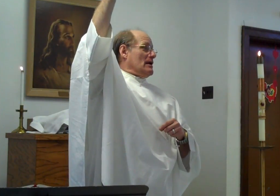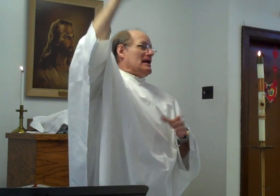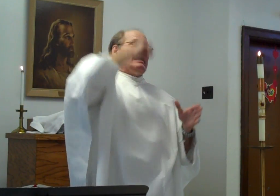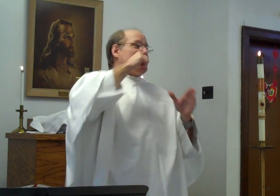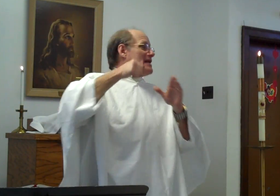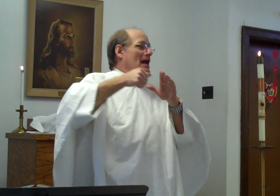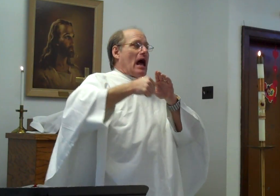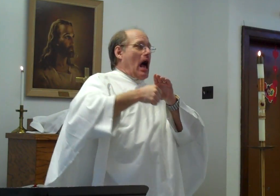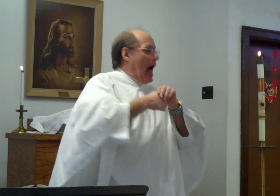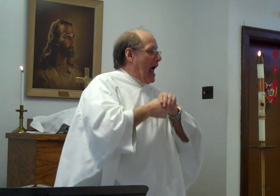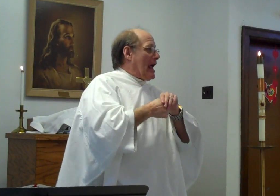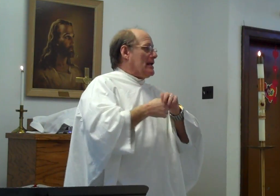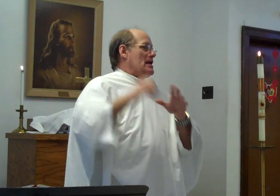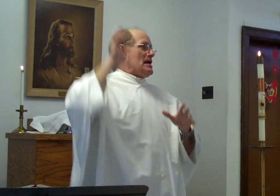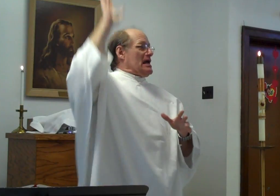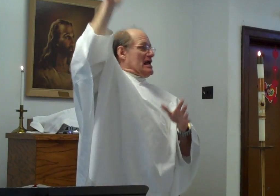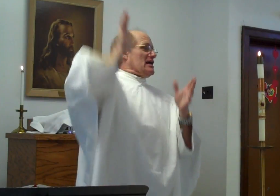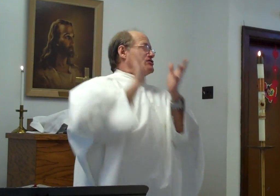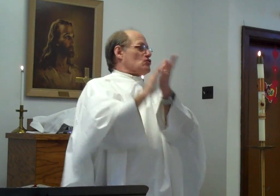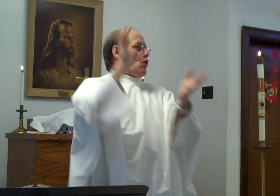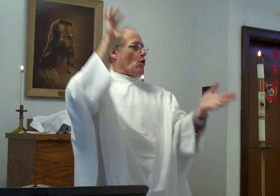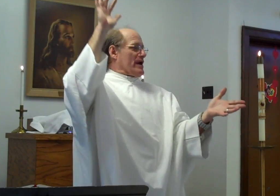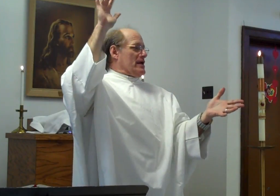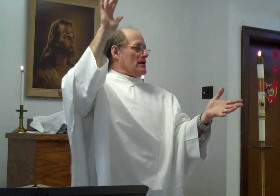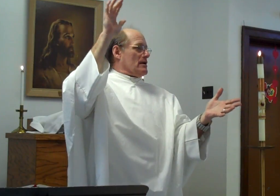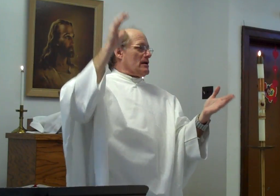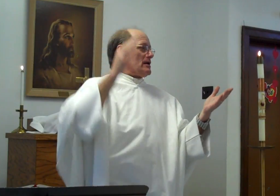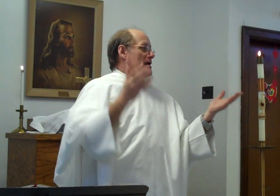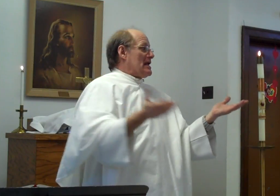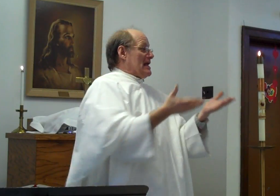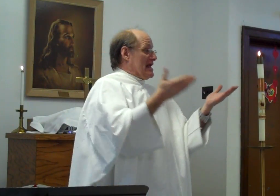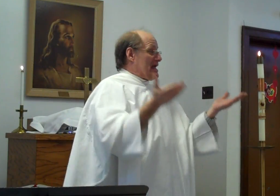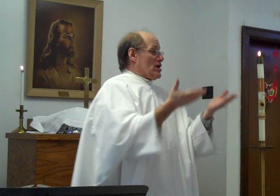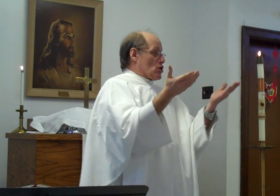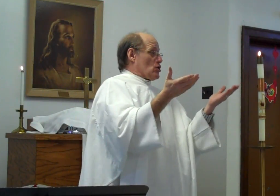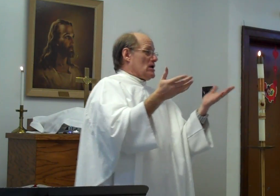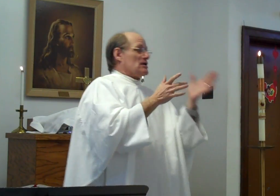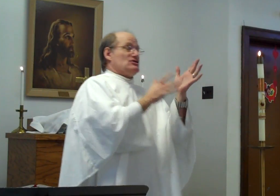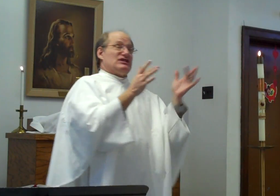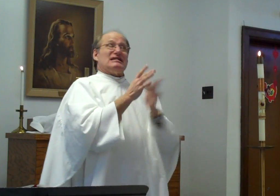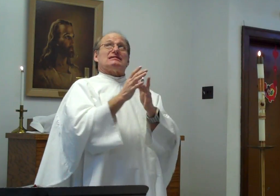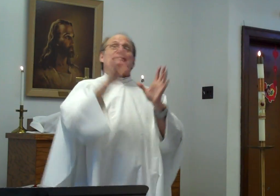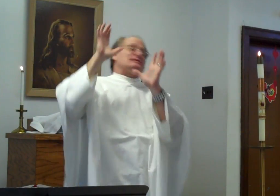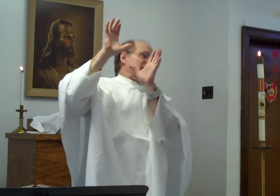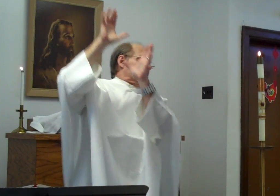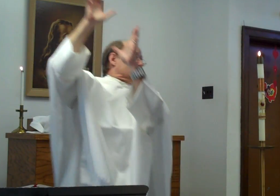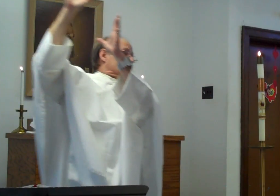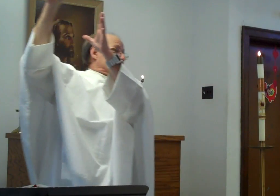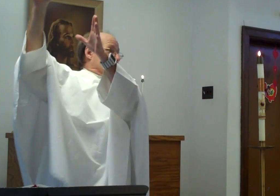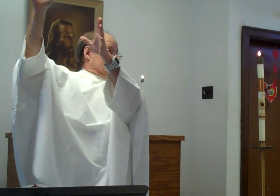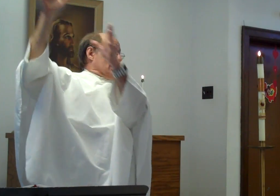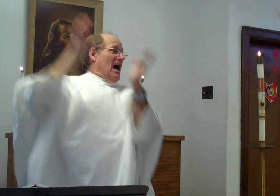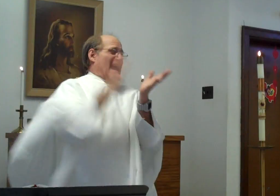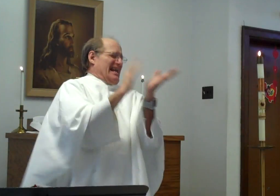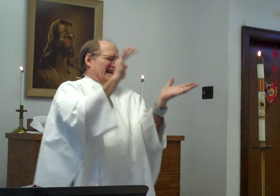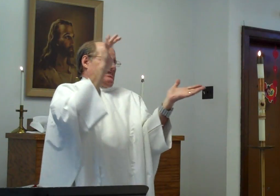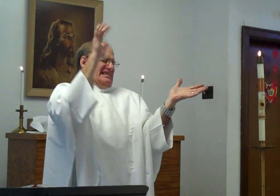He. Not. Hide. His. Glory. Here. Jesus. Set. As. His.